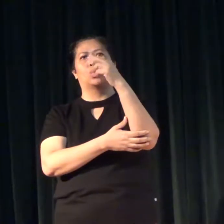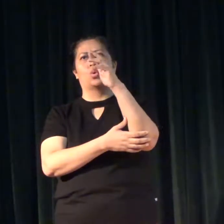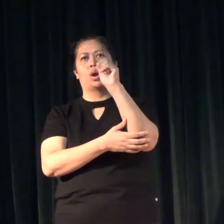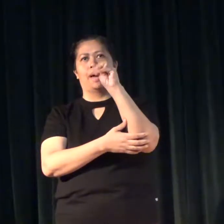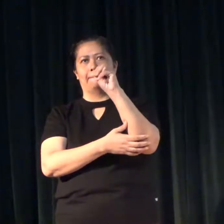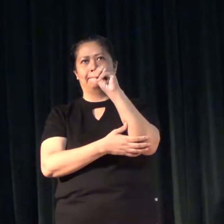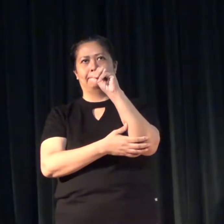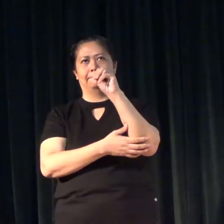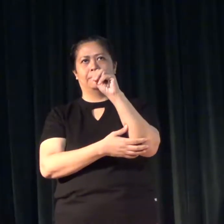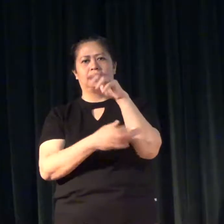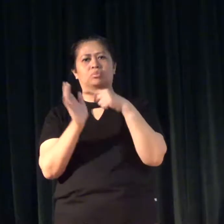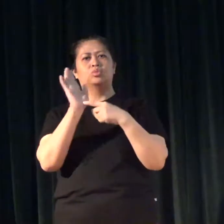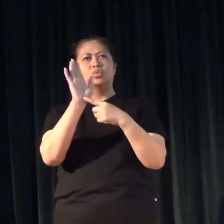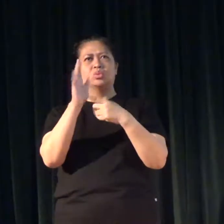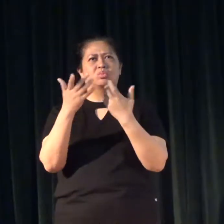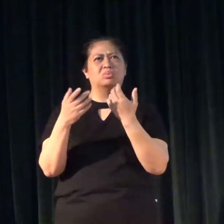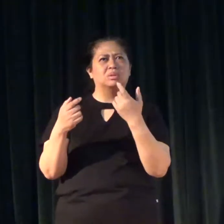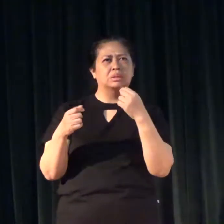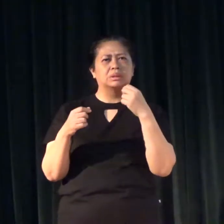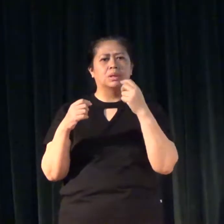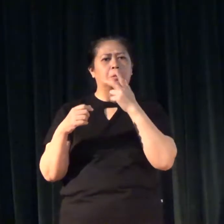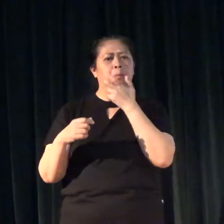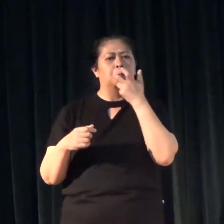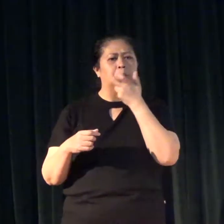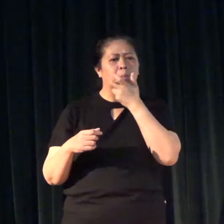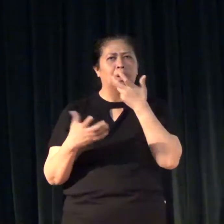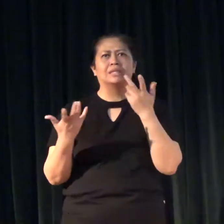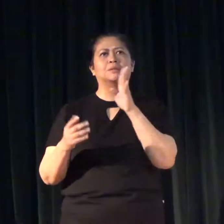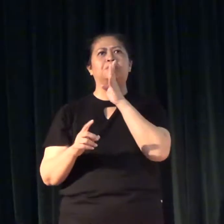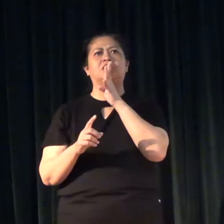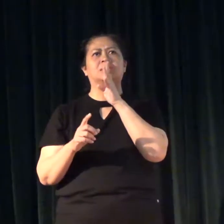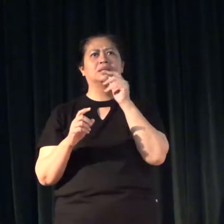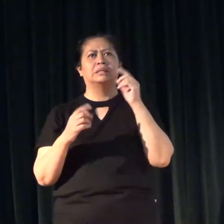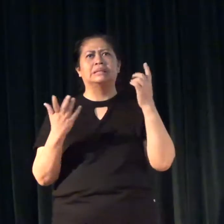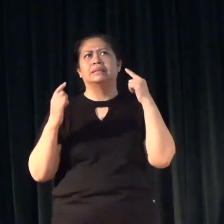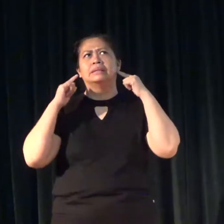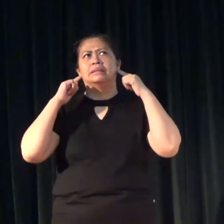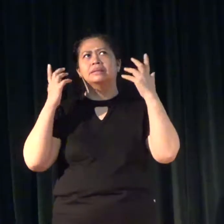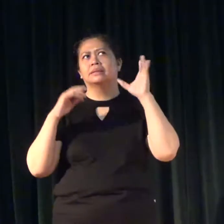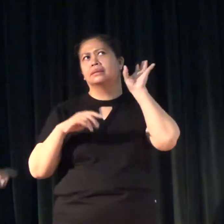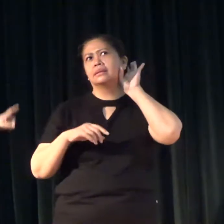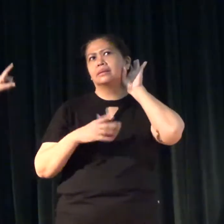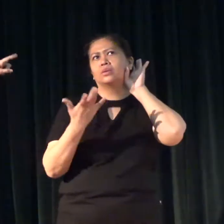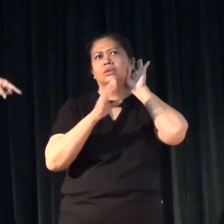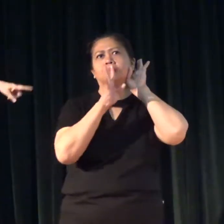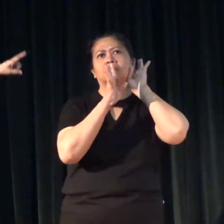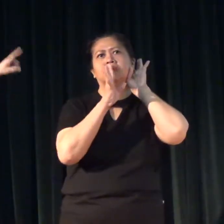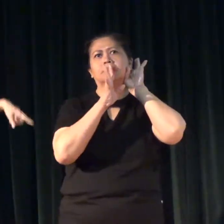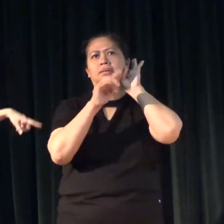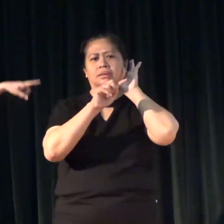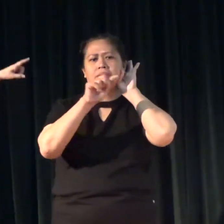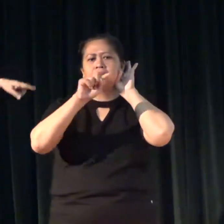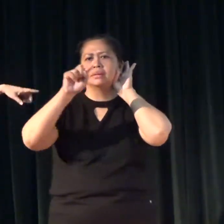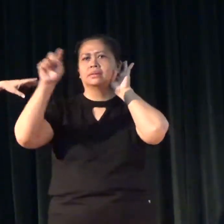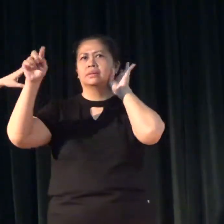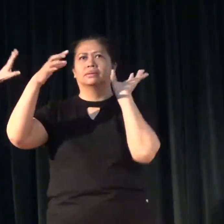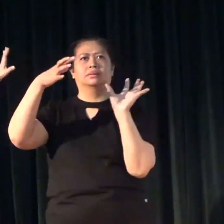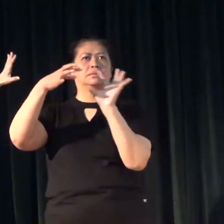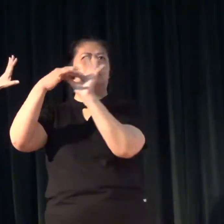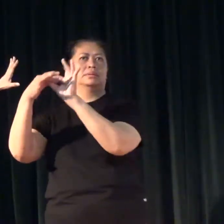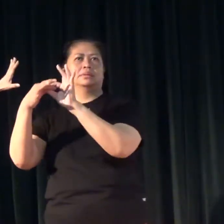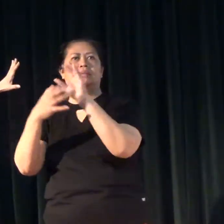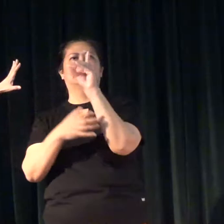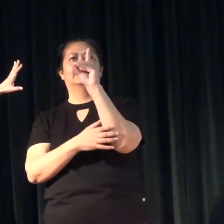shows you where the speech sounds are in relation to the